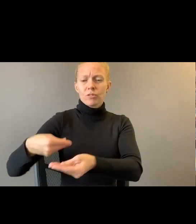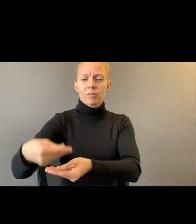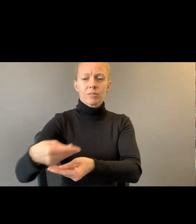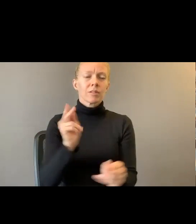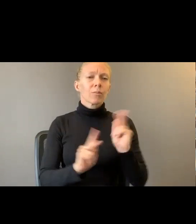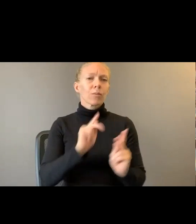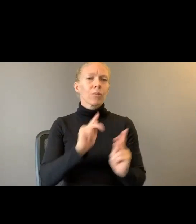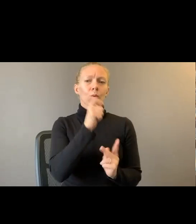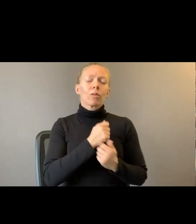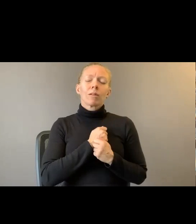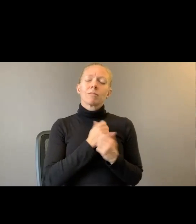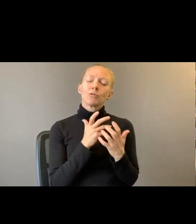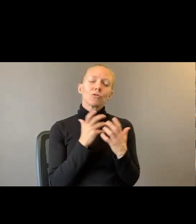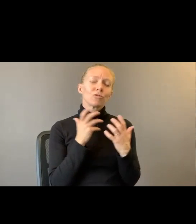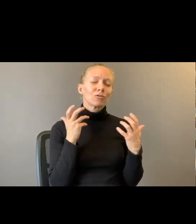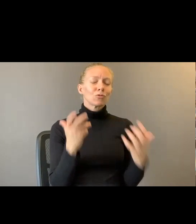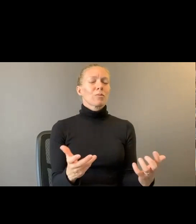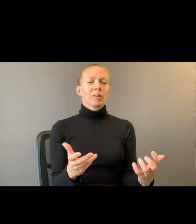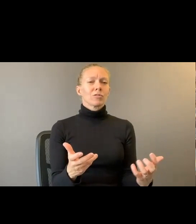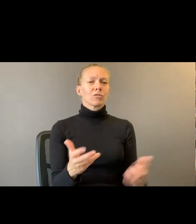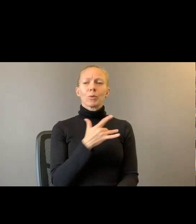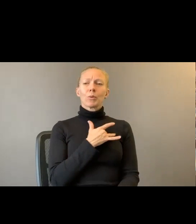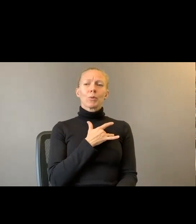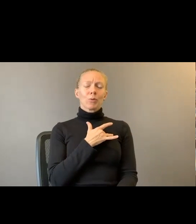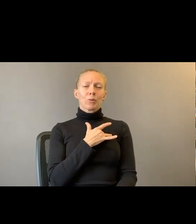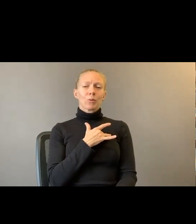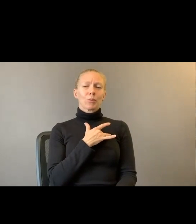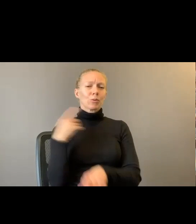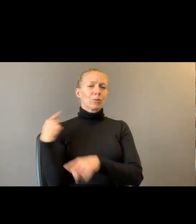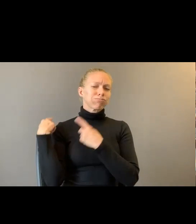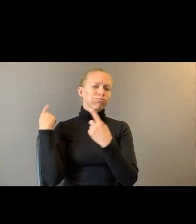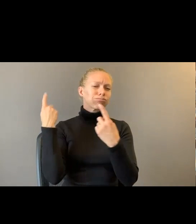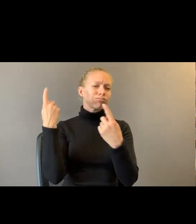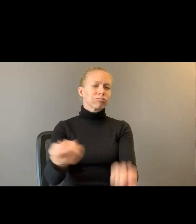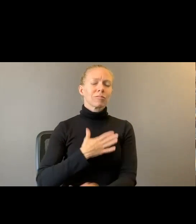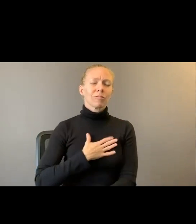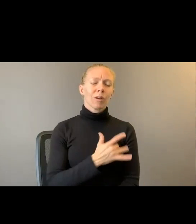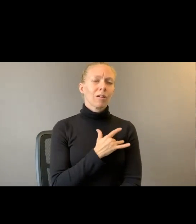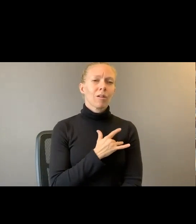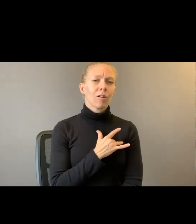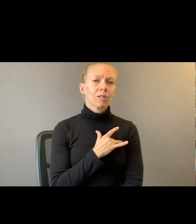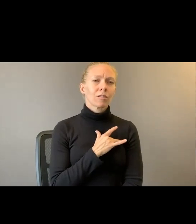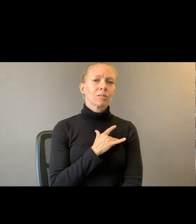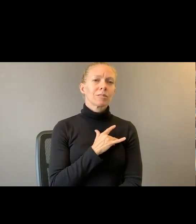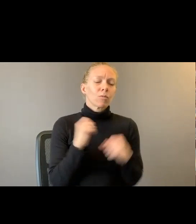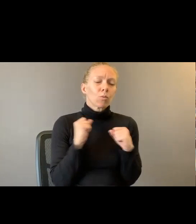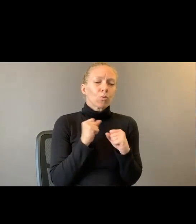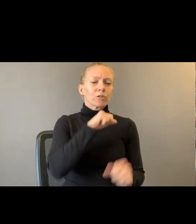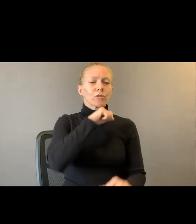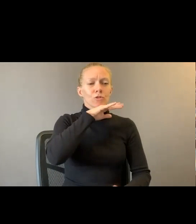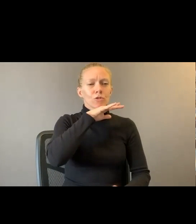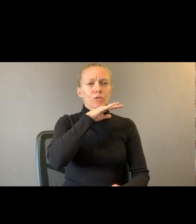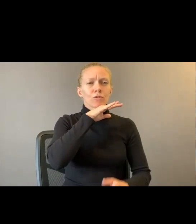well archive of my heart. A wonder in winter dirt. Colding over consequence. Waiting.